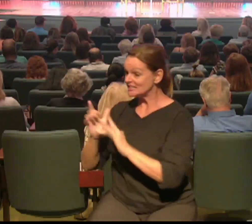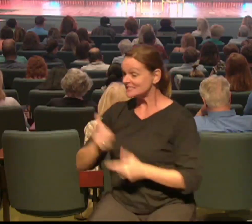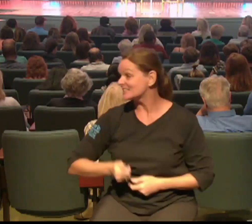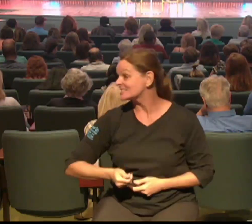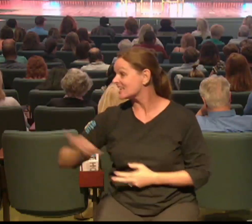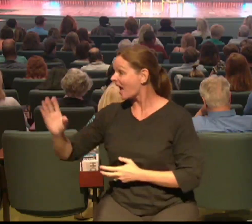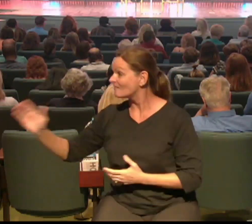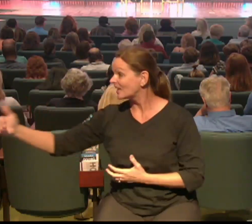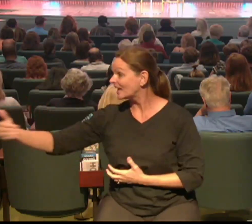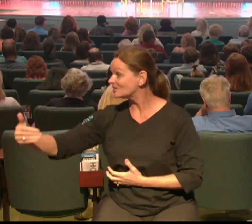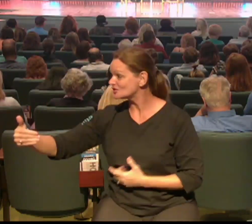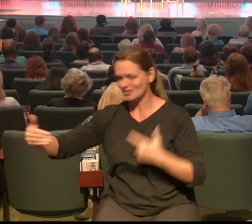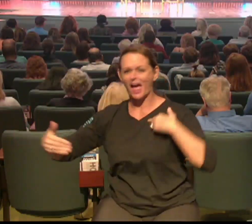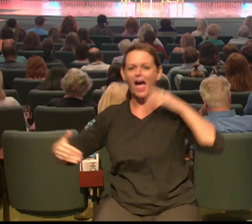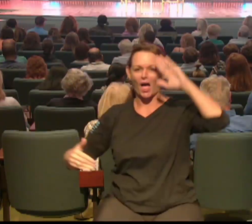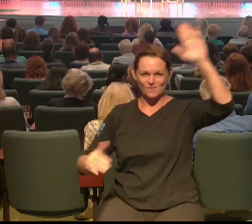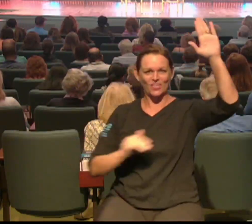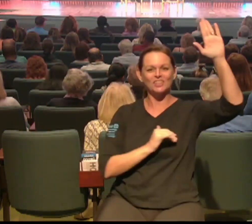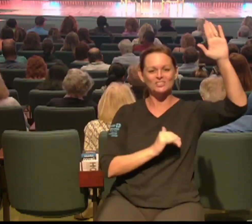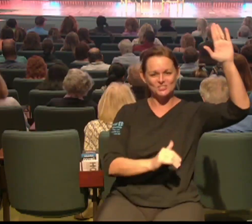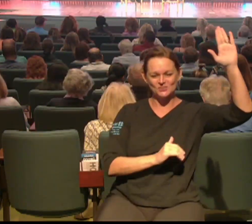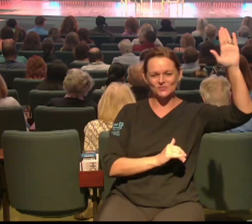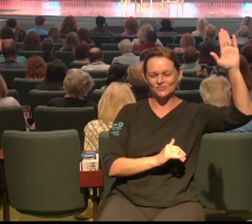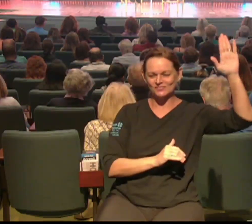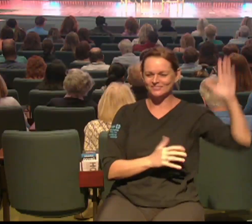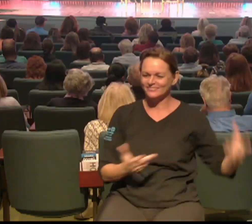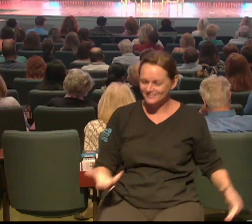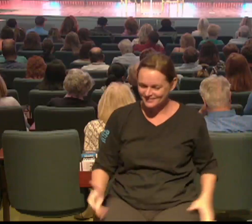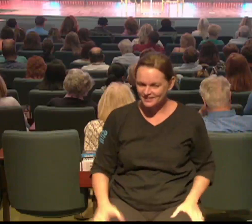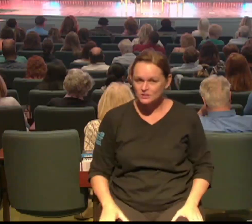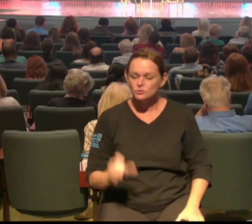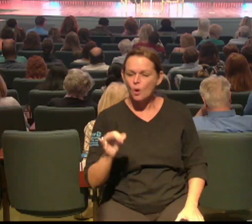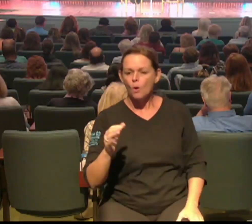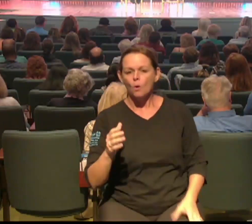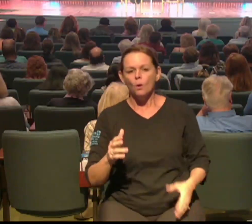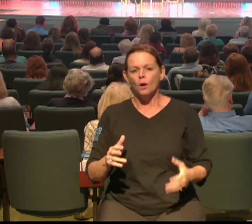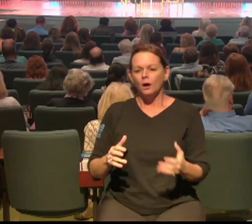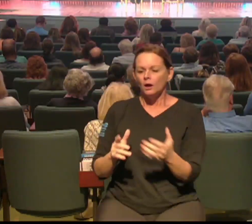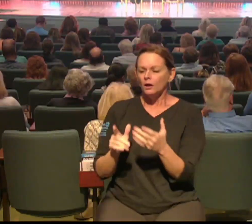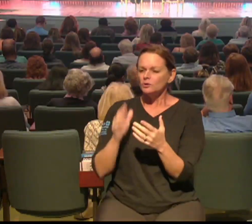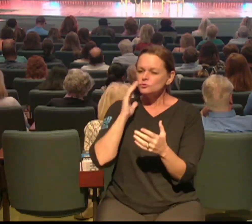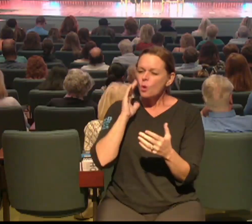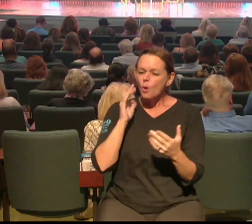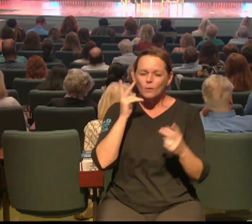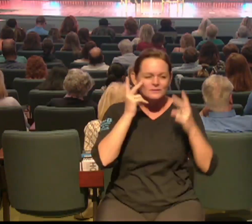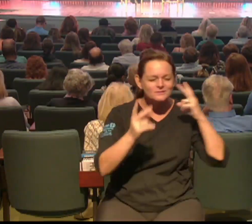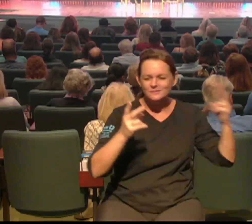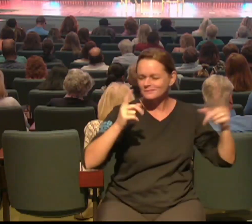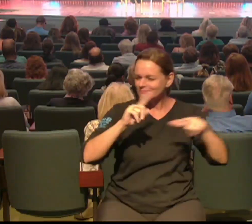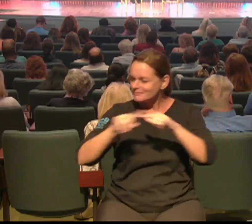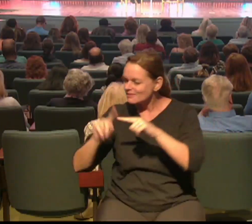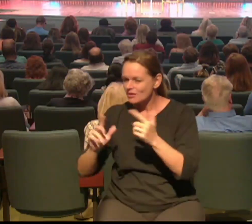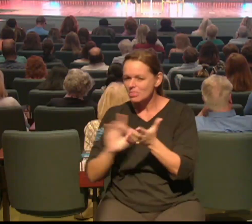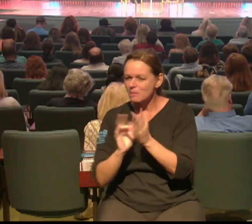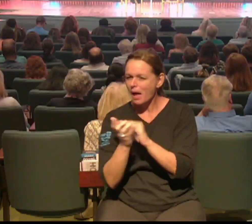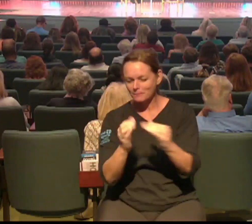fishermen, you can use that one. Yeah, it's so true because all throughout the New Testament, we see, we see that there's this correlation between